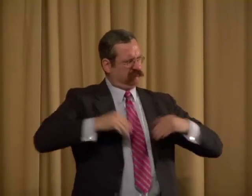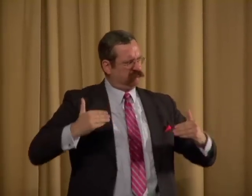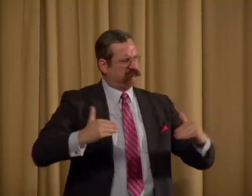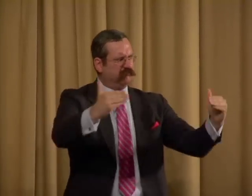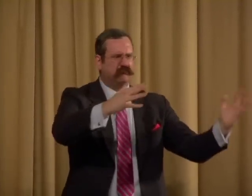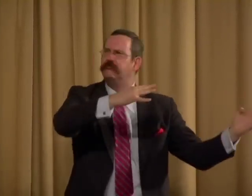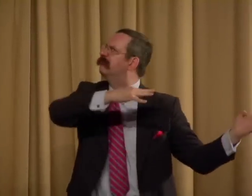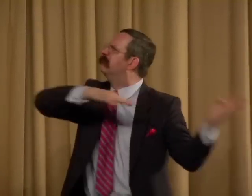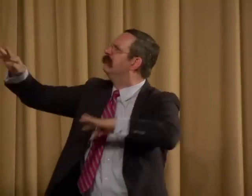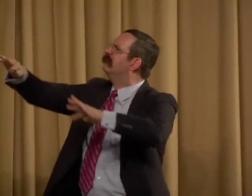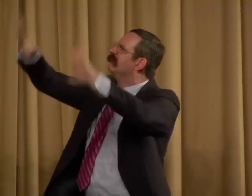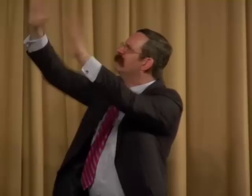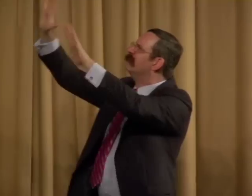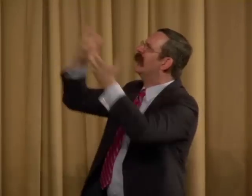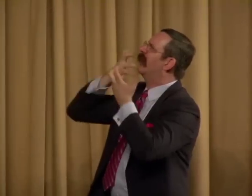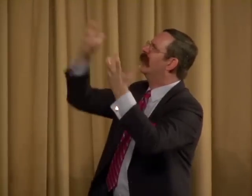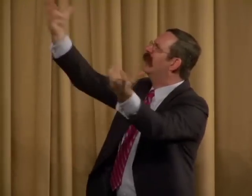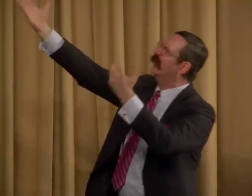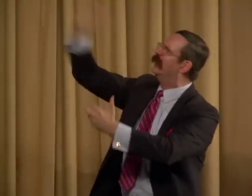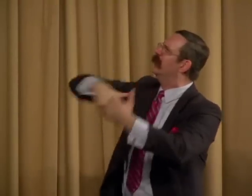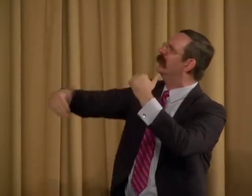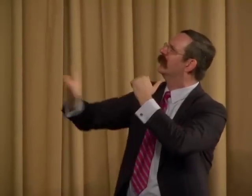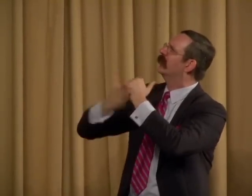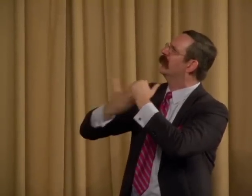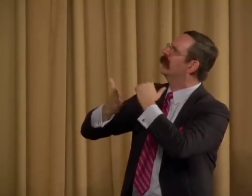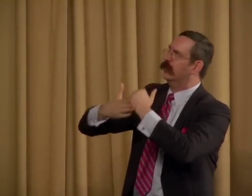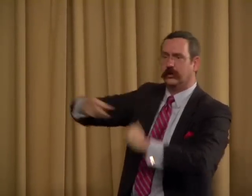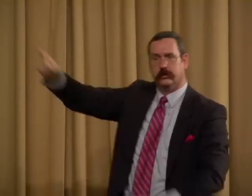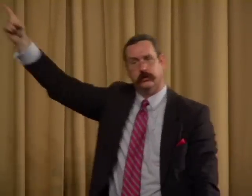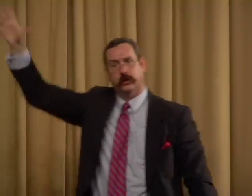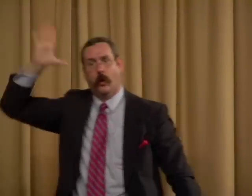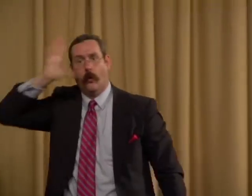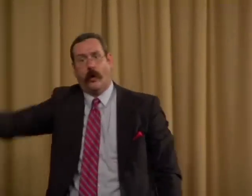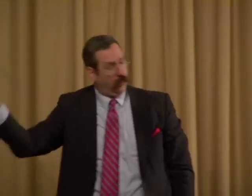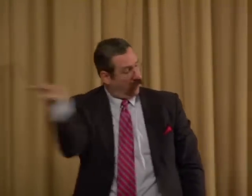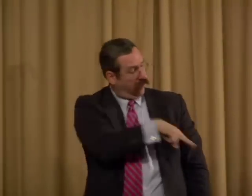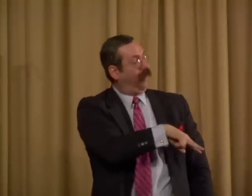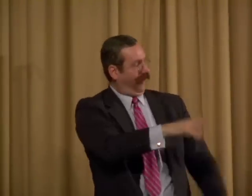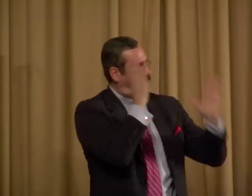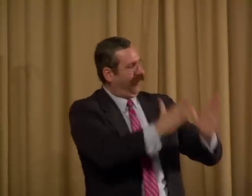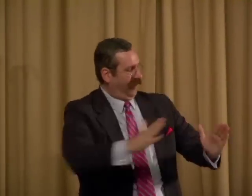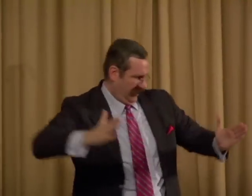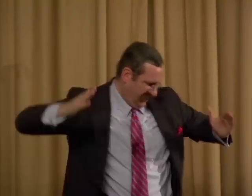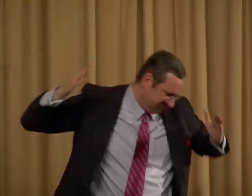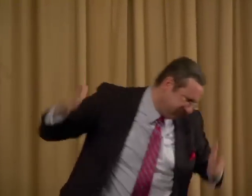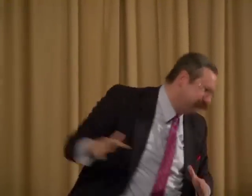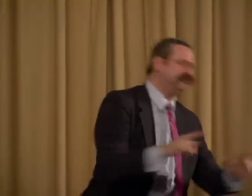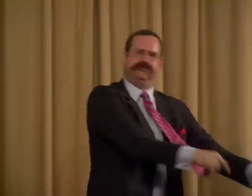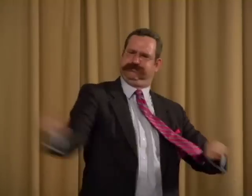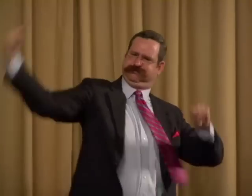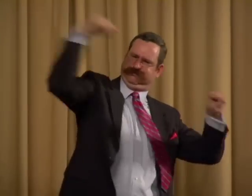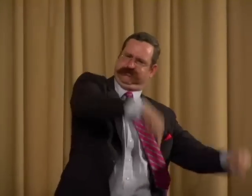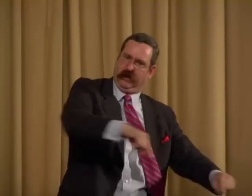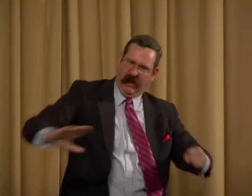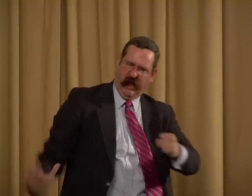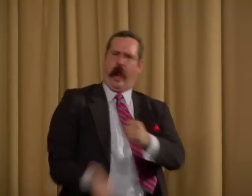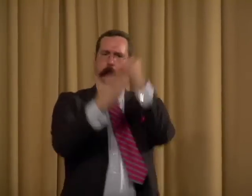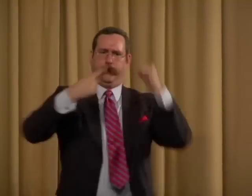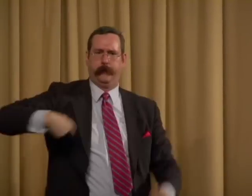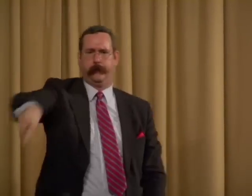humble ourselves, move forward, look to God, ask for help, and He shall engage